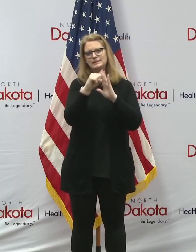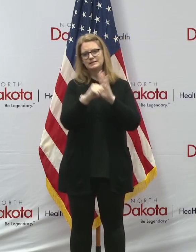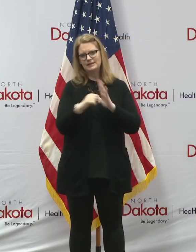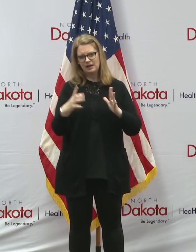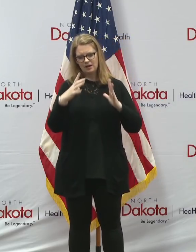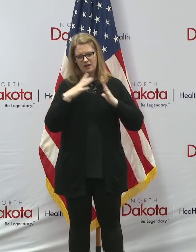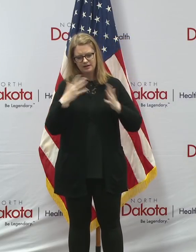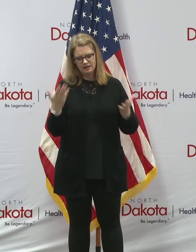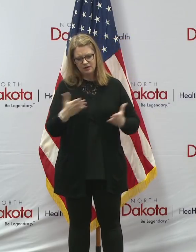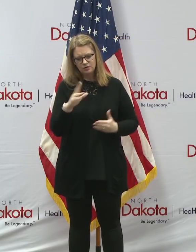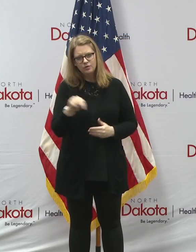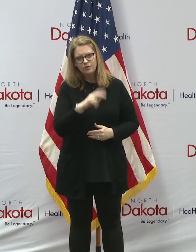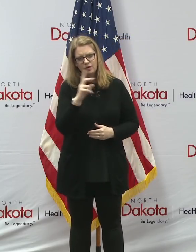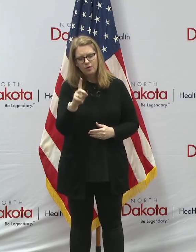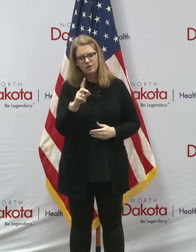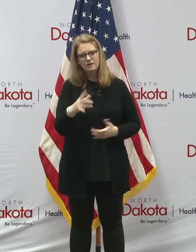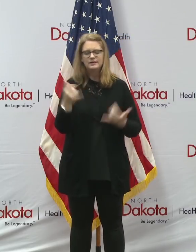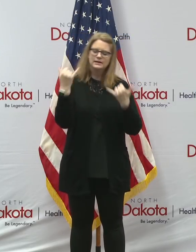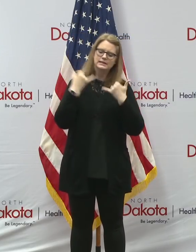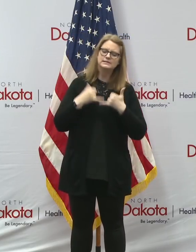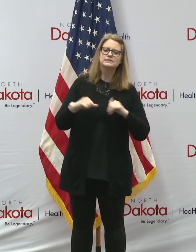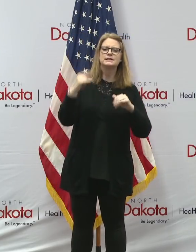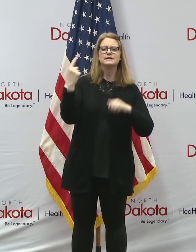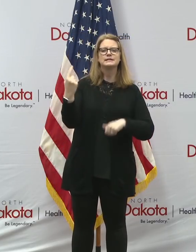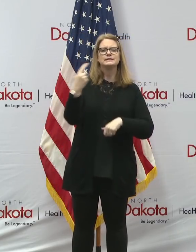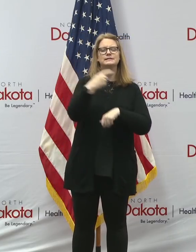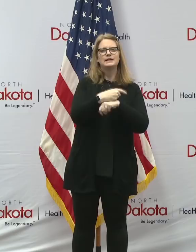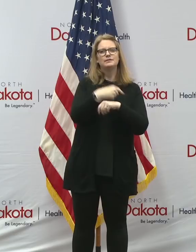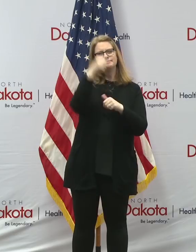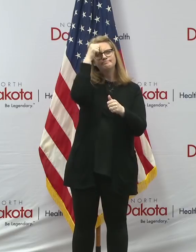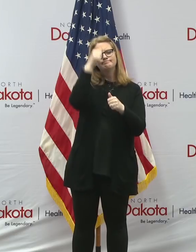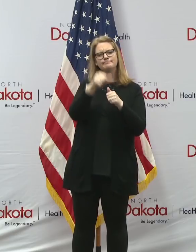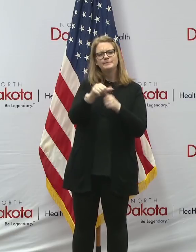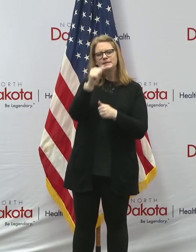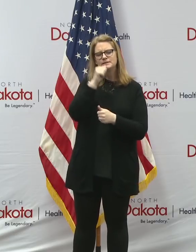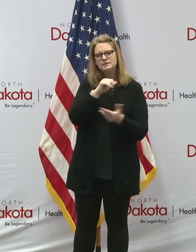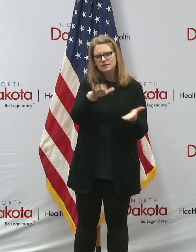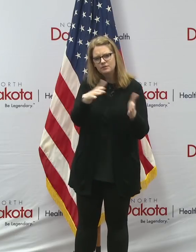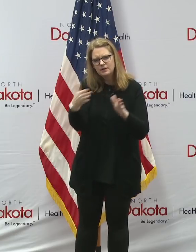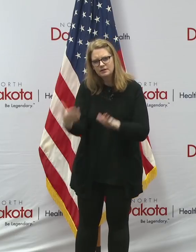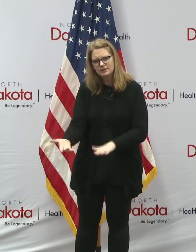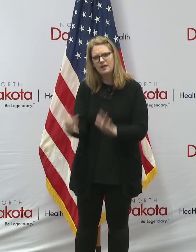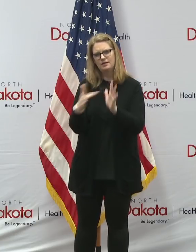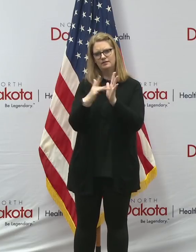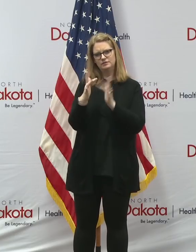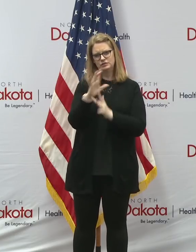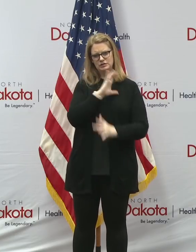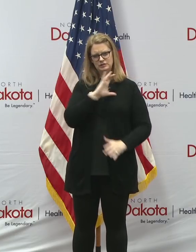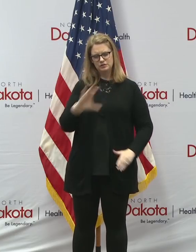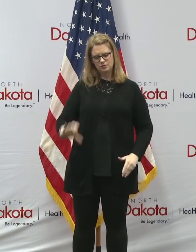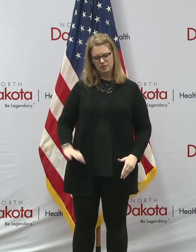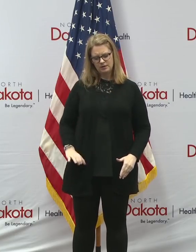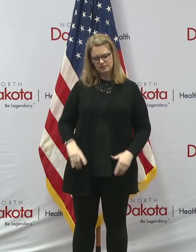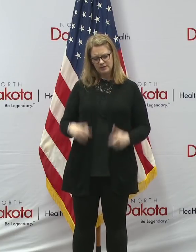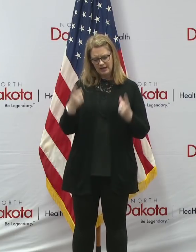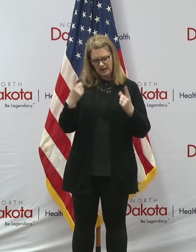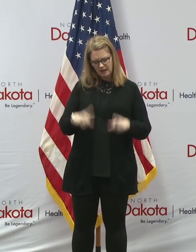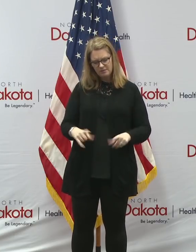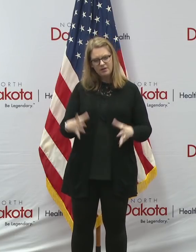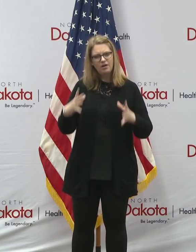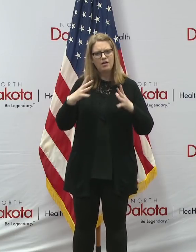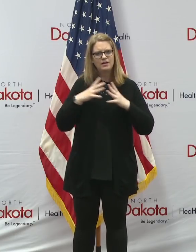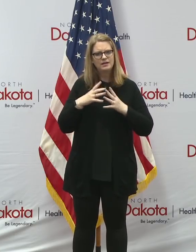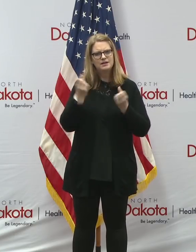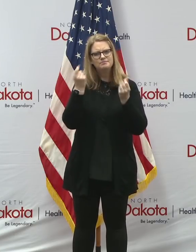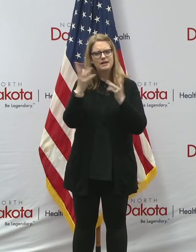Dakota, and still a day when many of us are mindful of the suffering and death of Jesus Christ. As we come to a holiday when many people travel